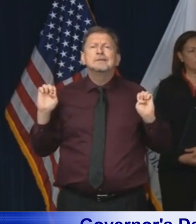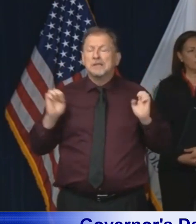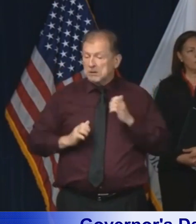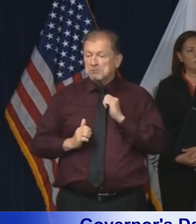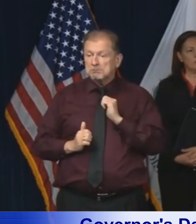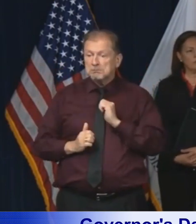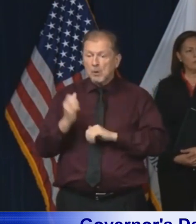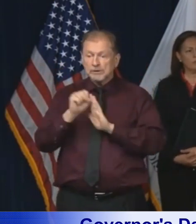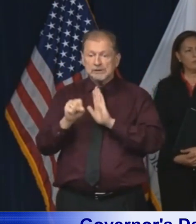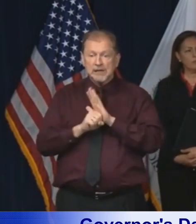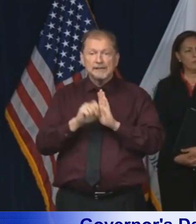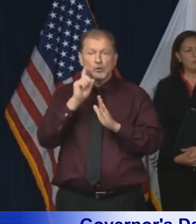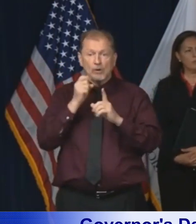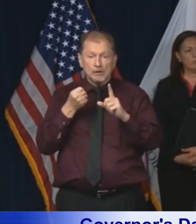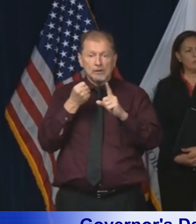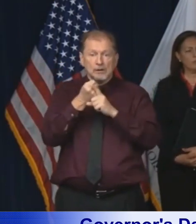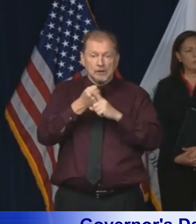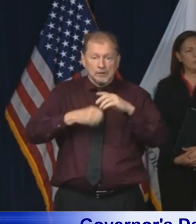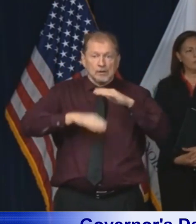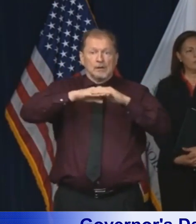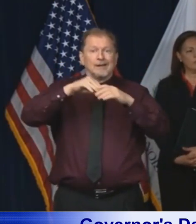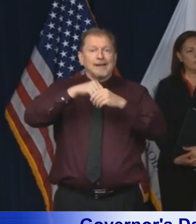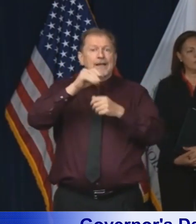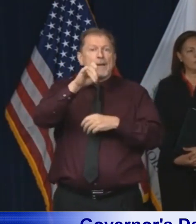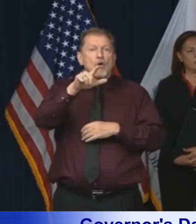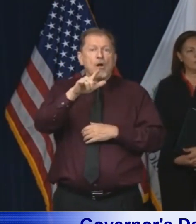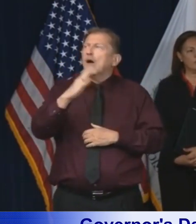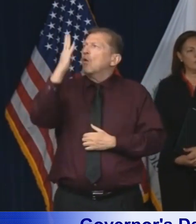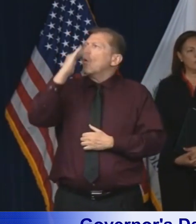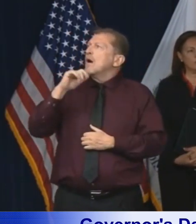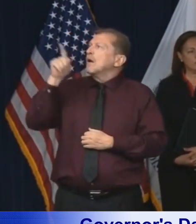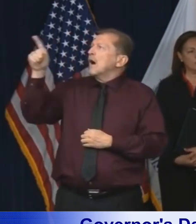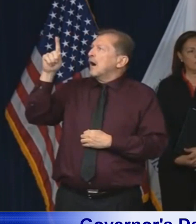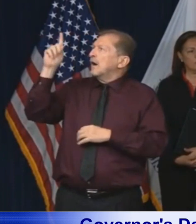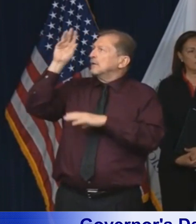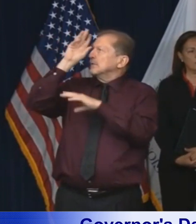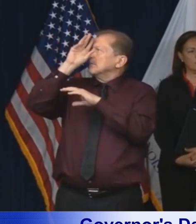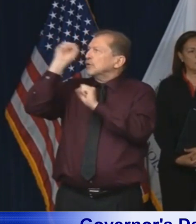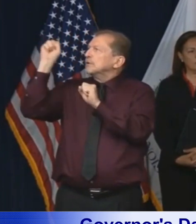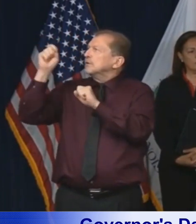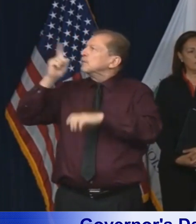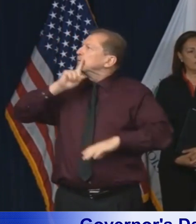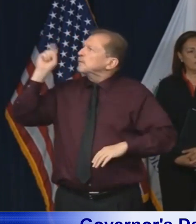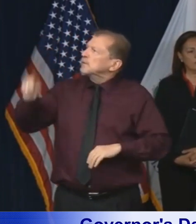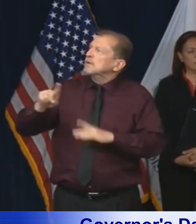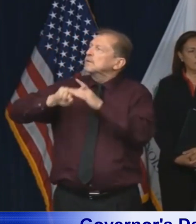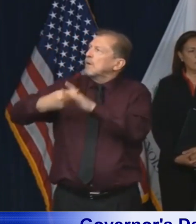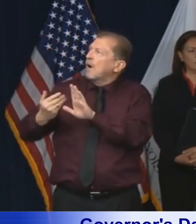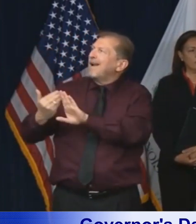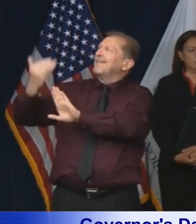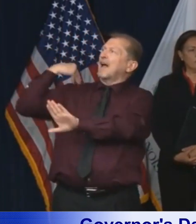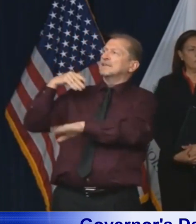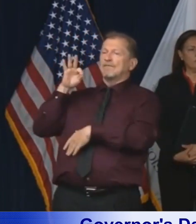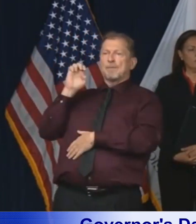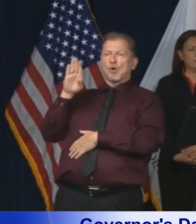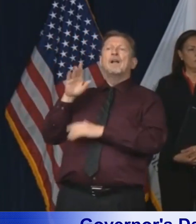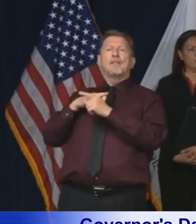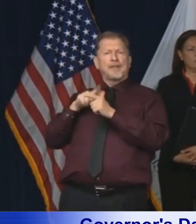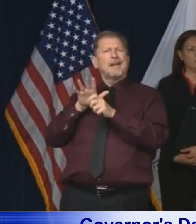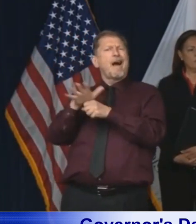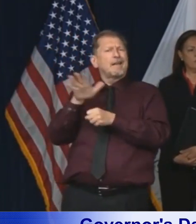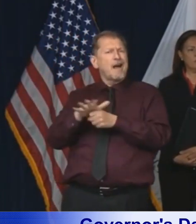anyway, are going to peak in April. And they could have started this in February and we would have been fine,